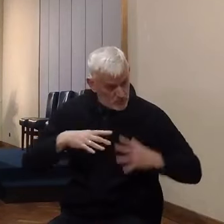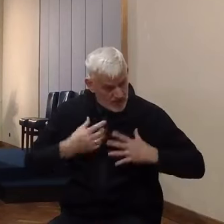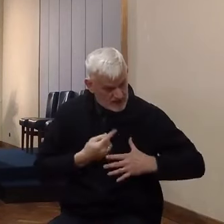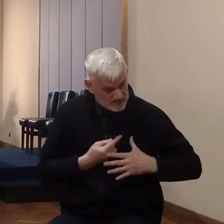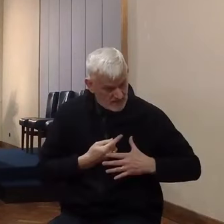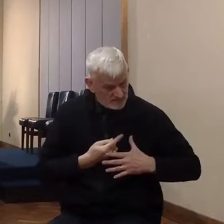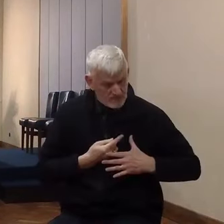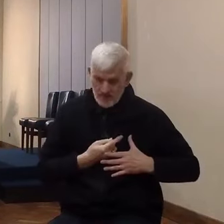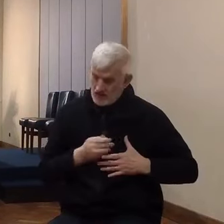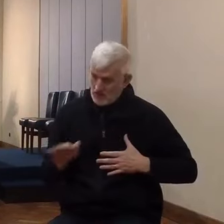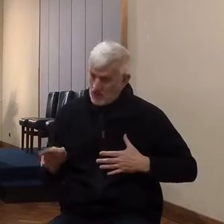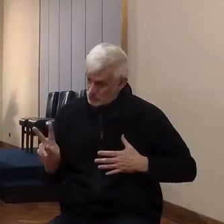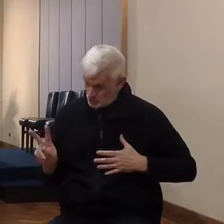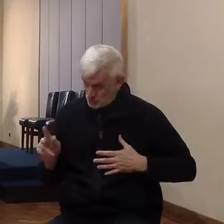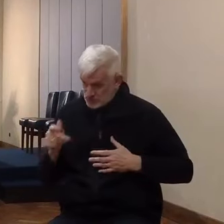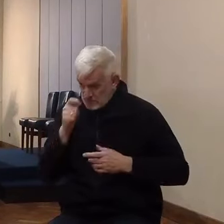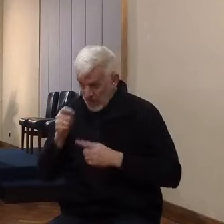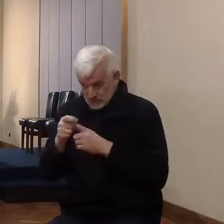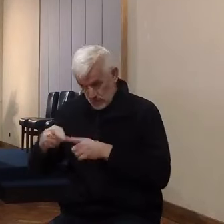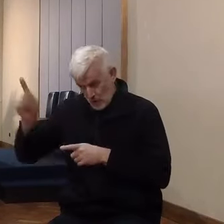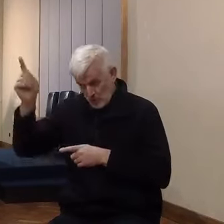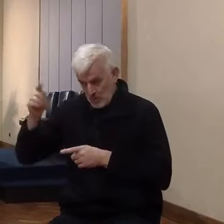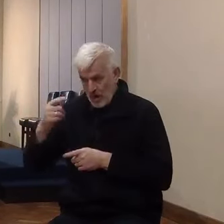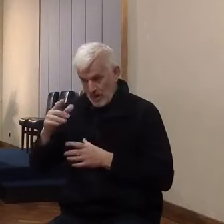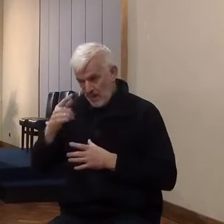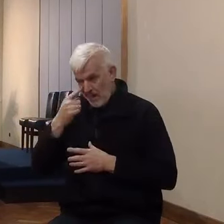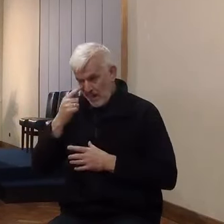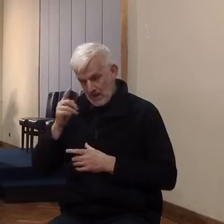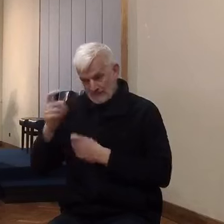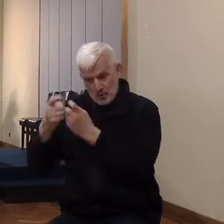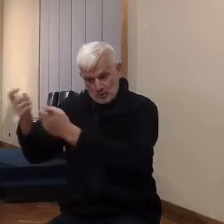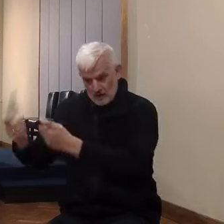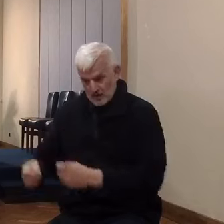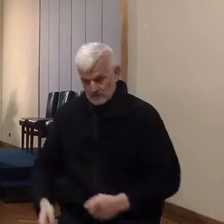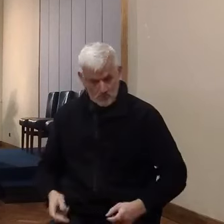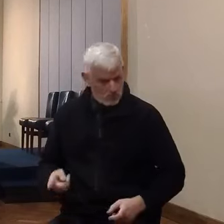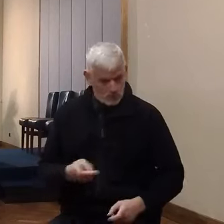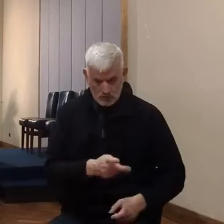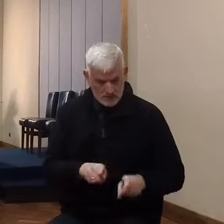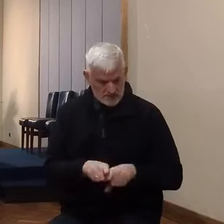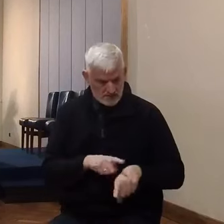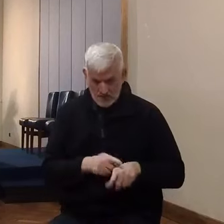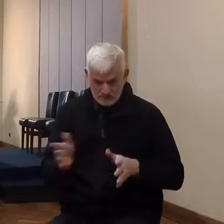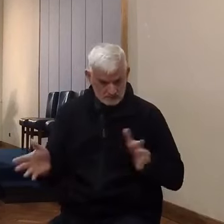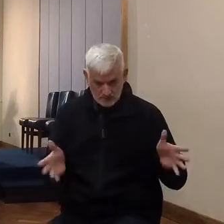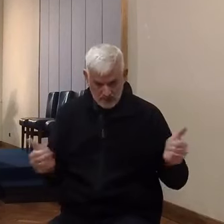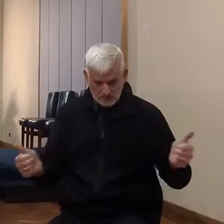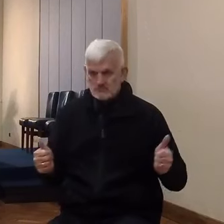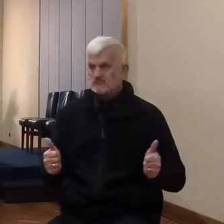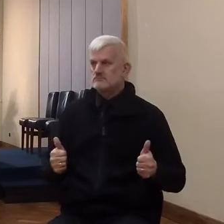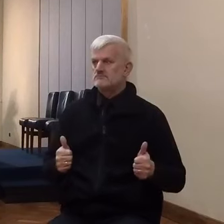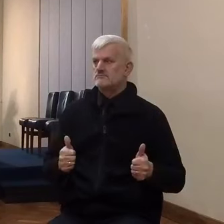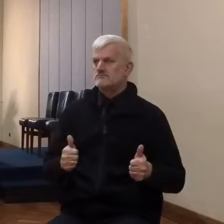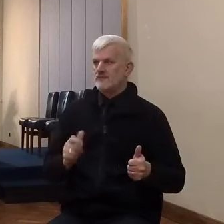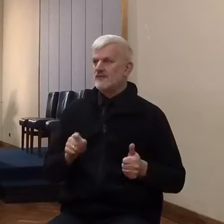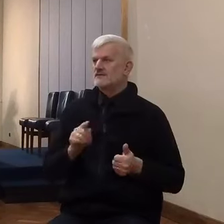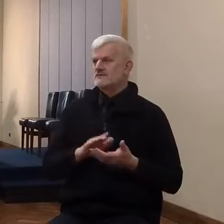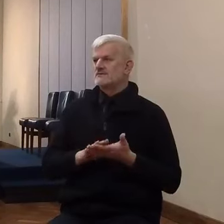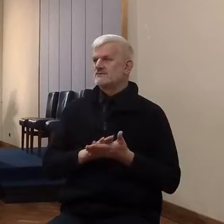In chapter 2, the narrative really fits in between verses 9 and 10. That's how the book of Joshua